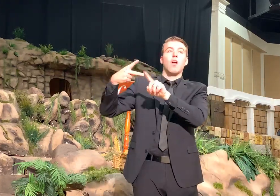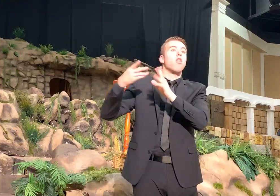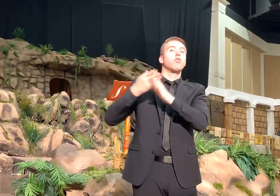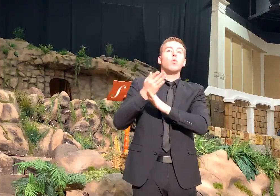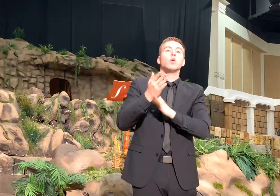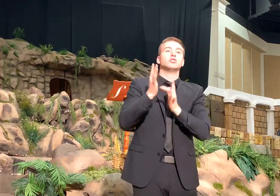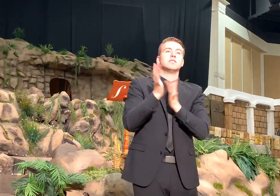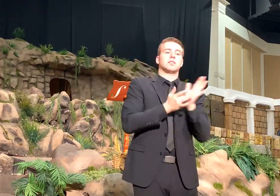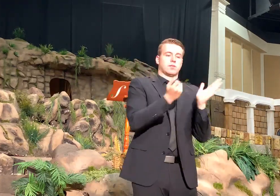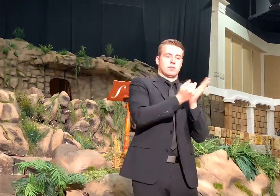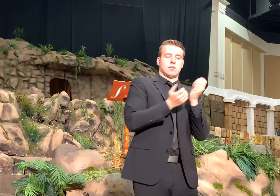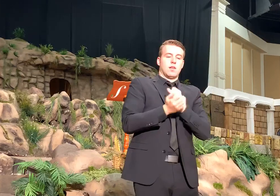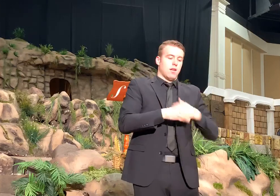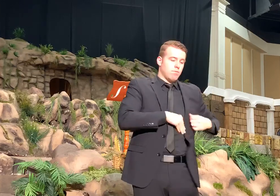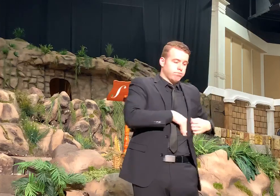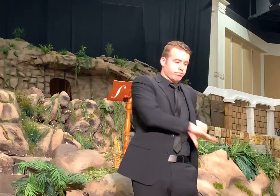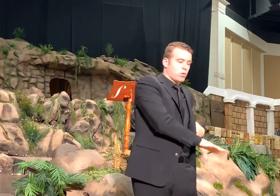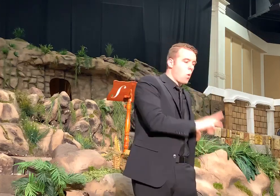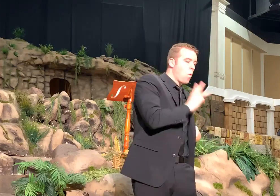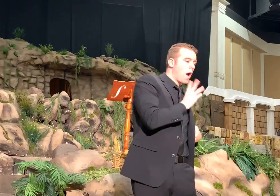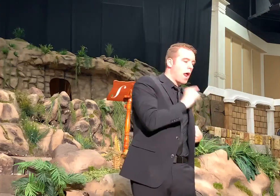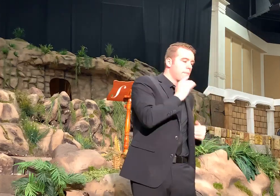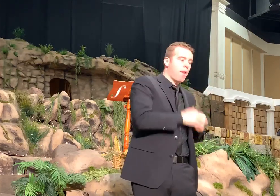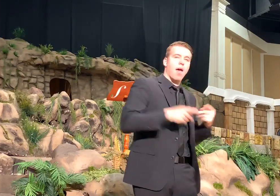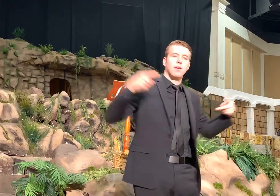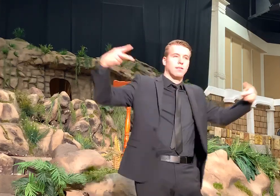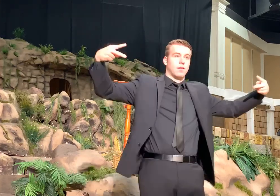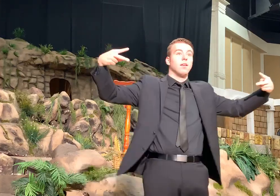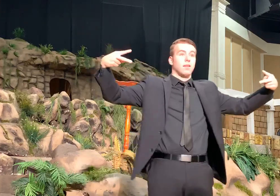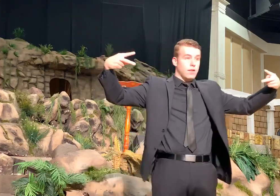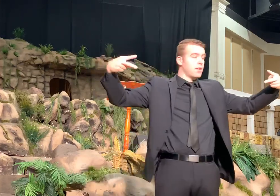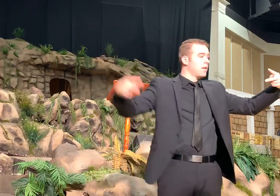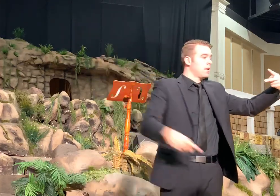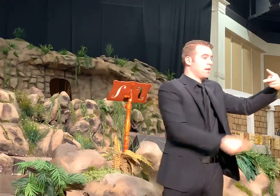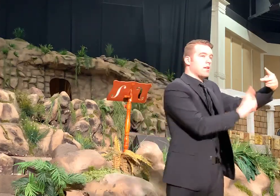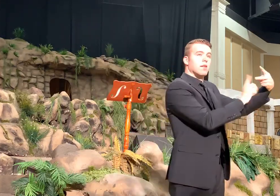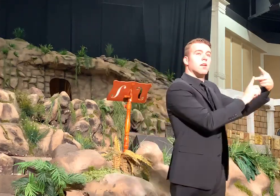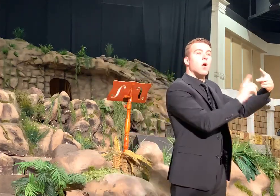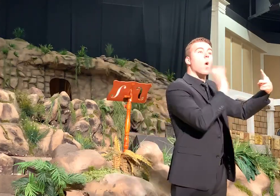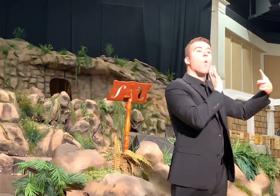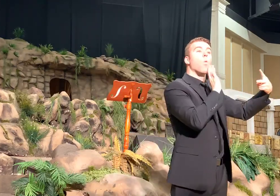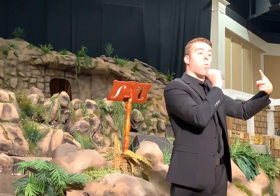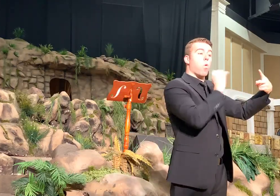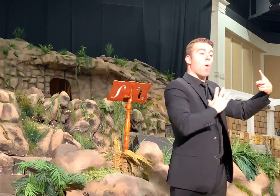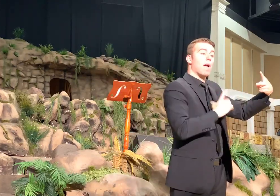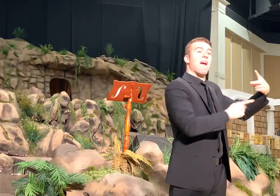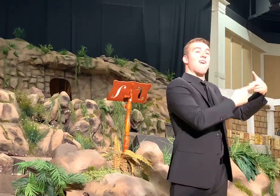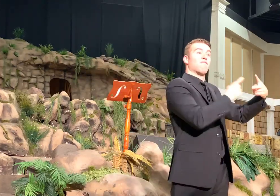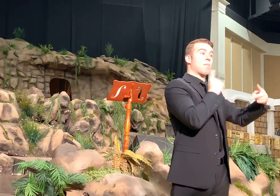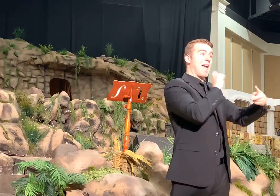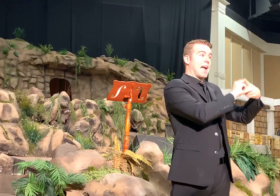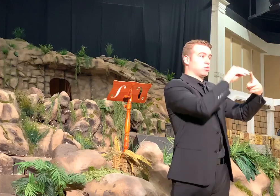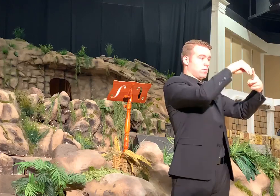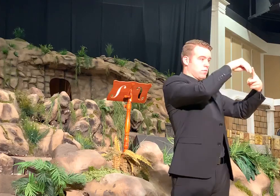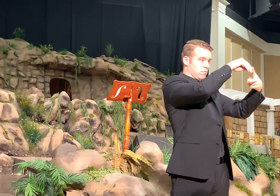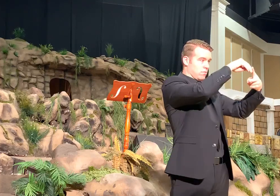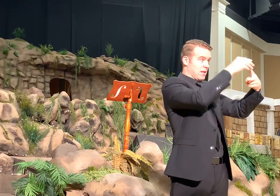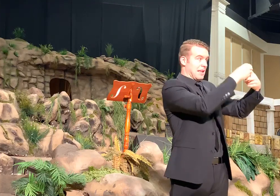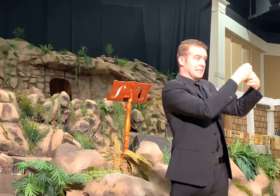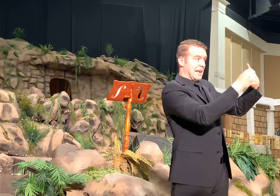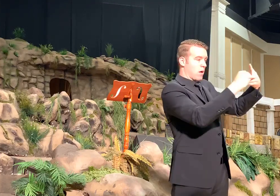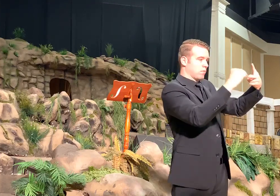and the blood. The woman is made from the actual person of the man.